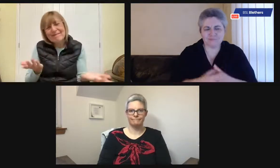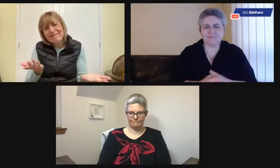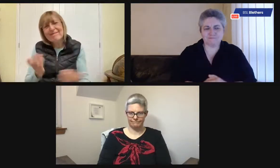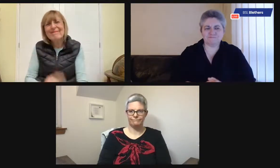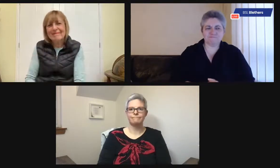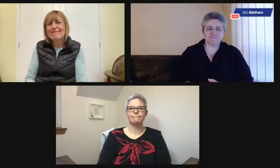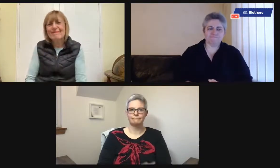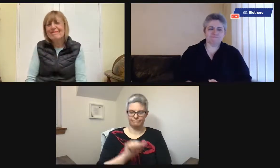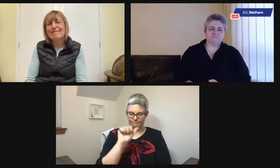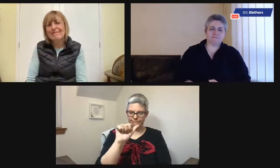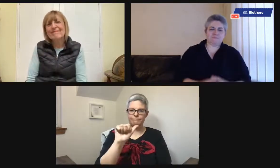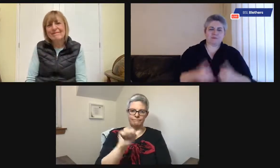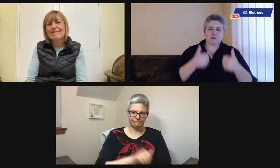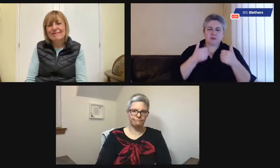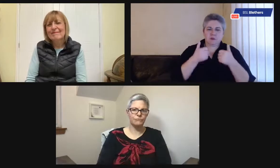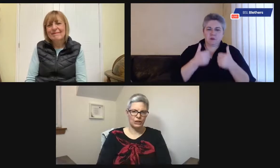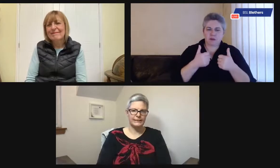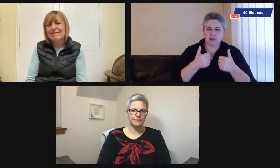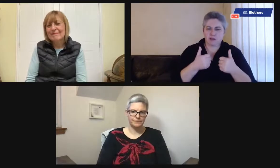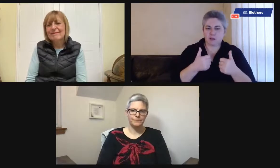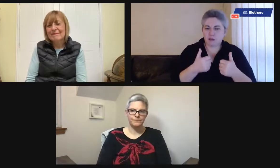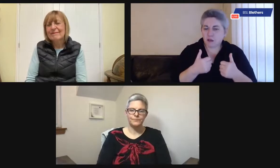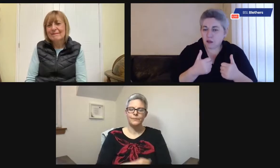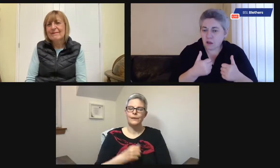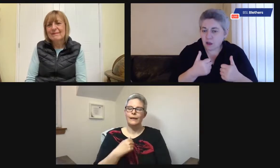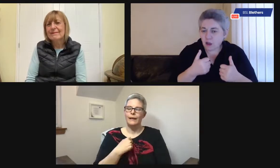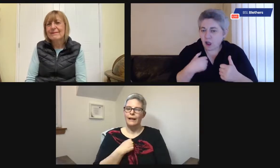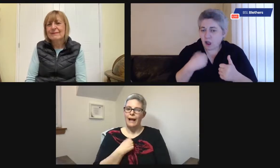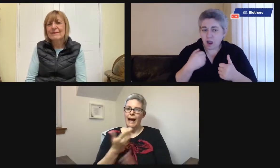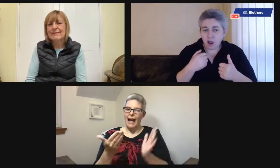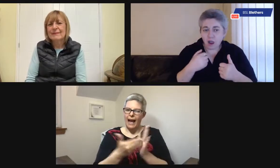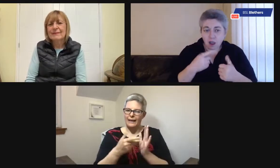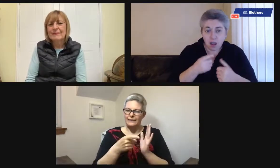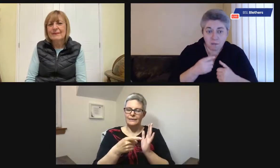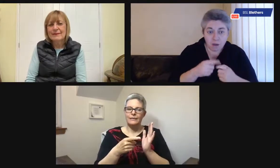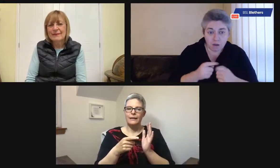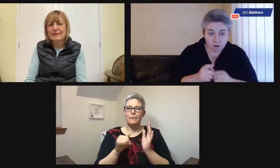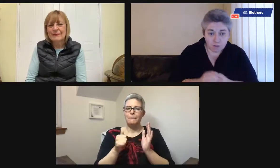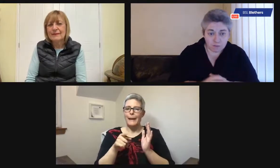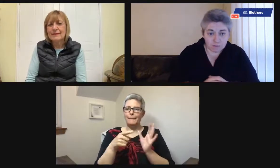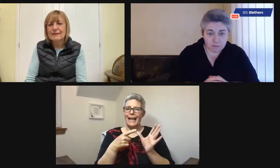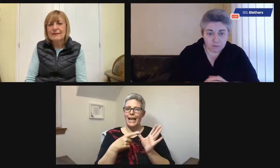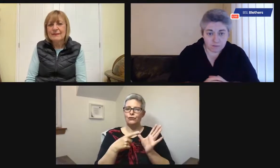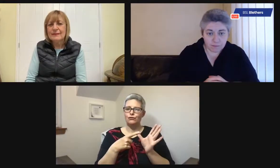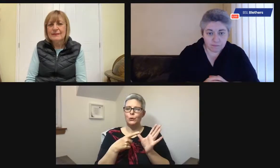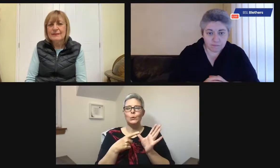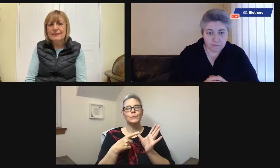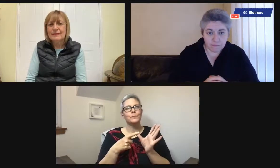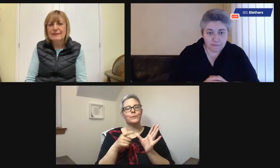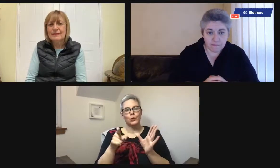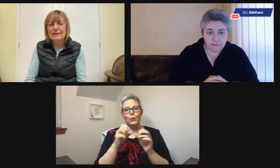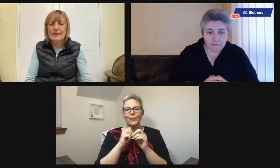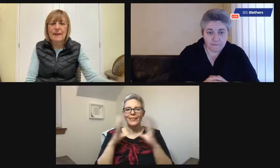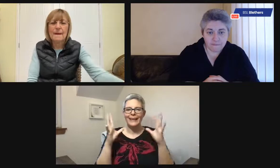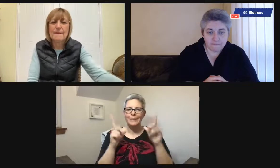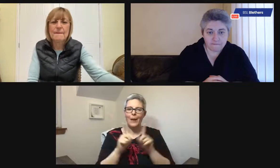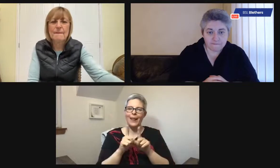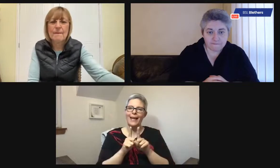you know, all of us together was too fast-paced for him, you know? Yeah. And if I can add to that, maybe